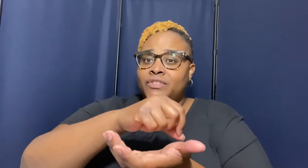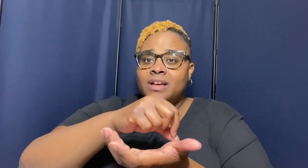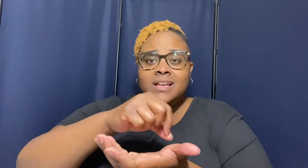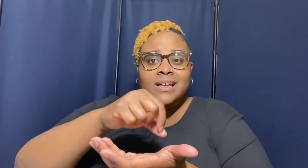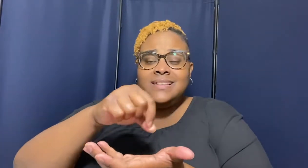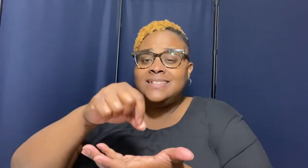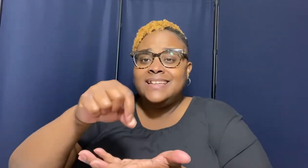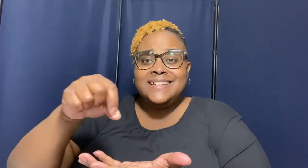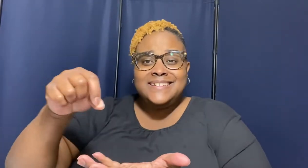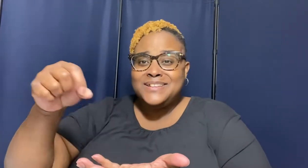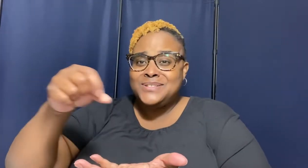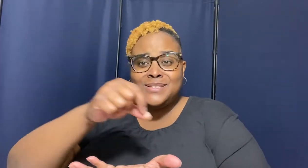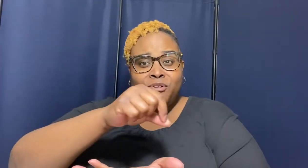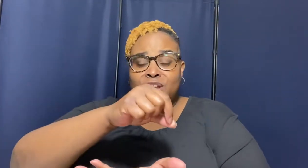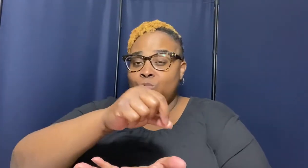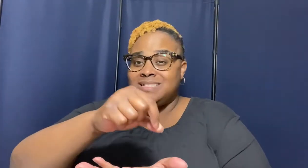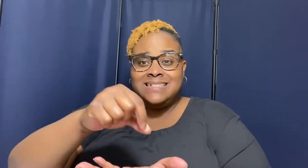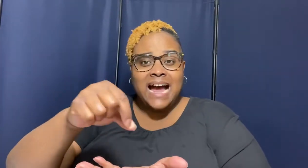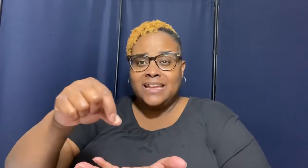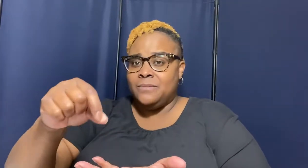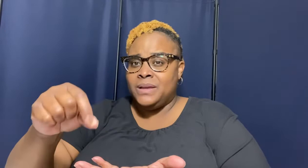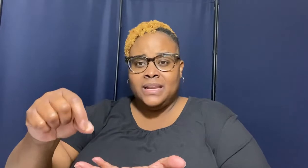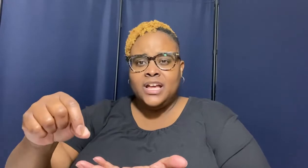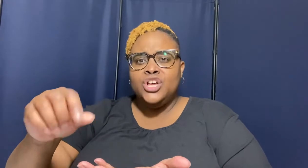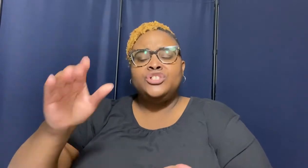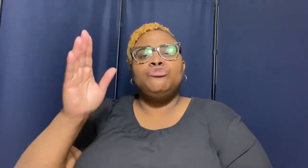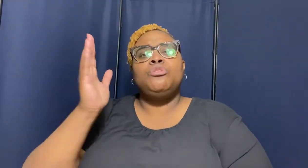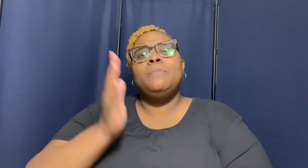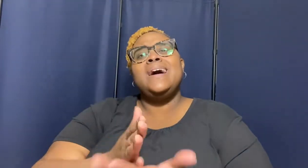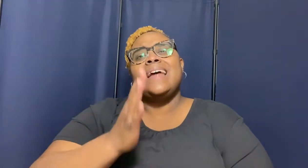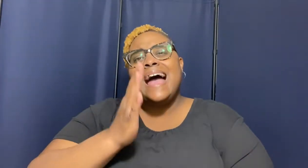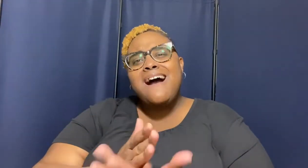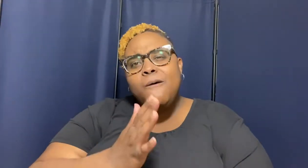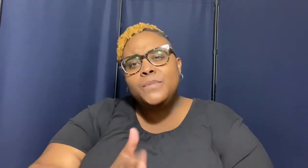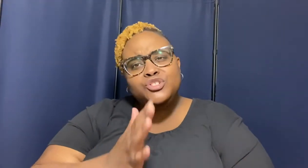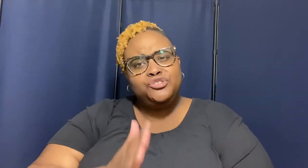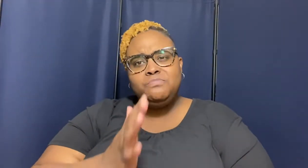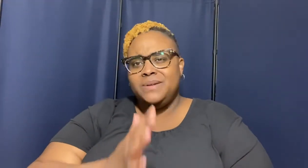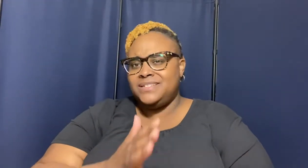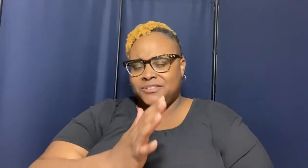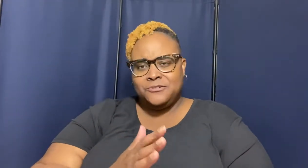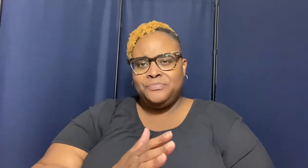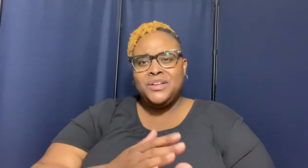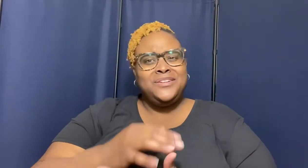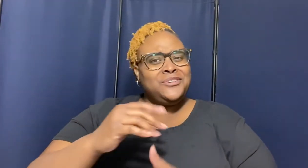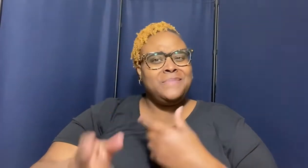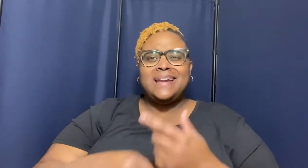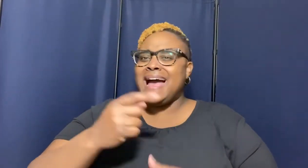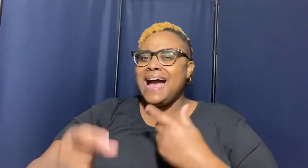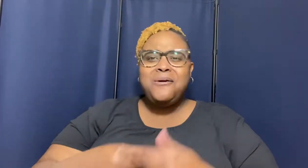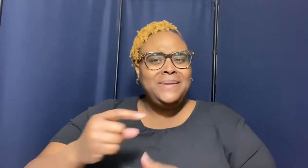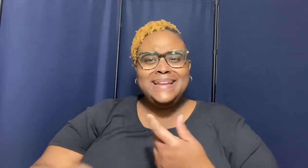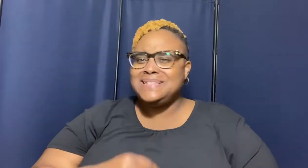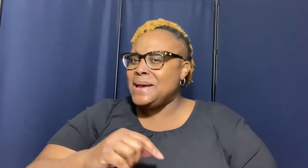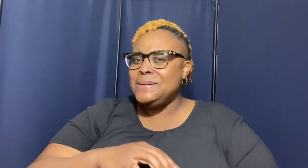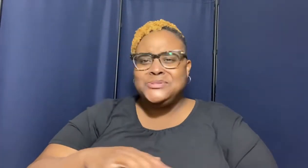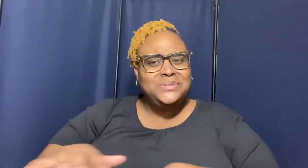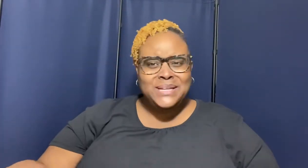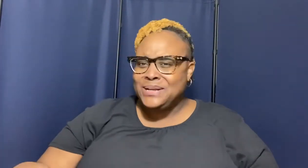says sir it was documented so no matter how much you mess up no matter how many times you get it